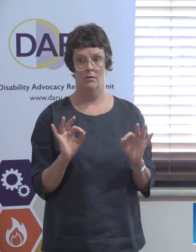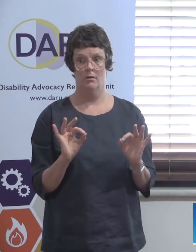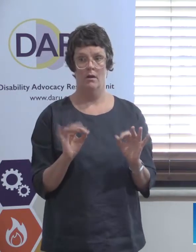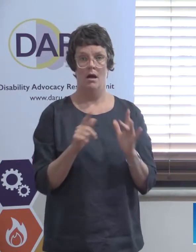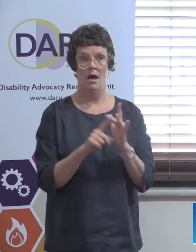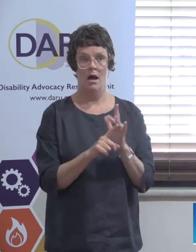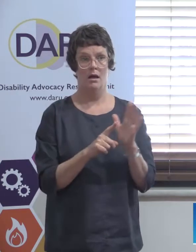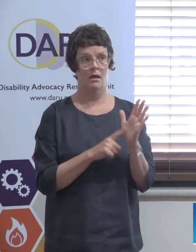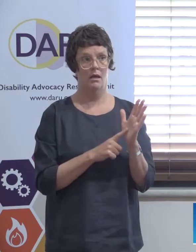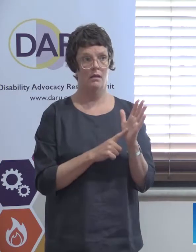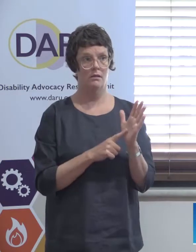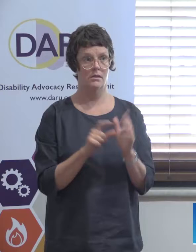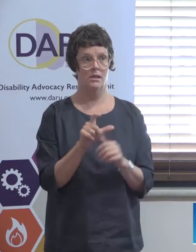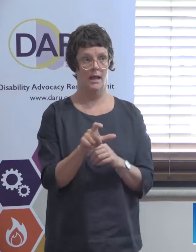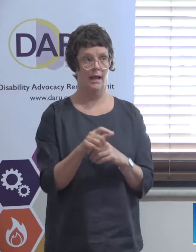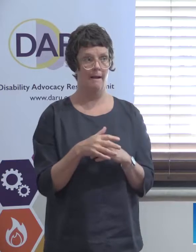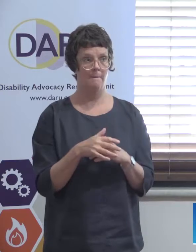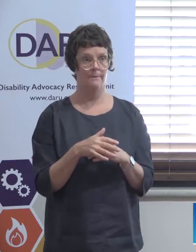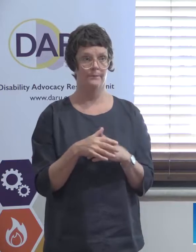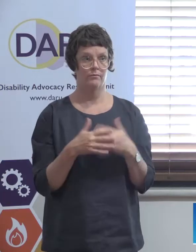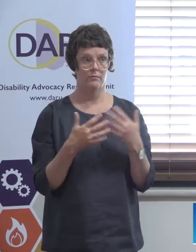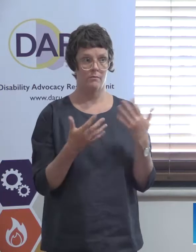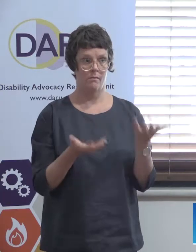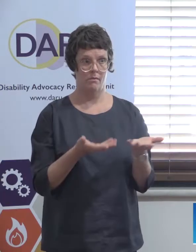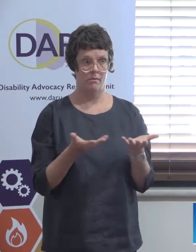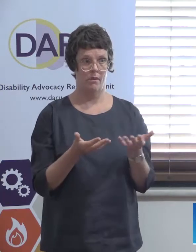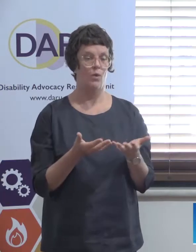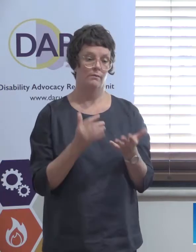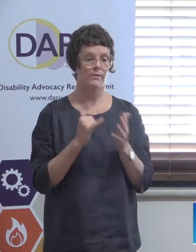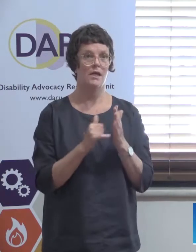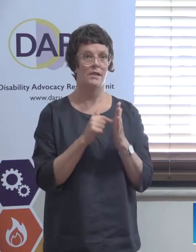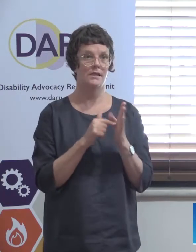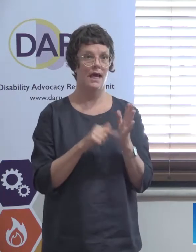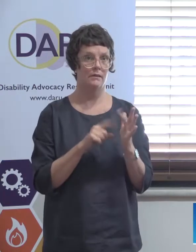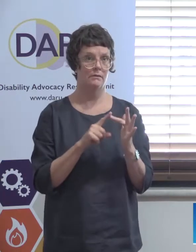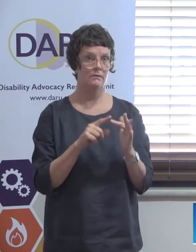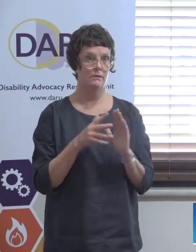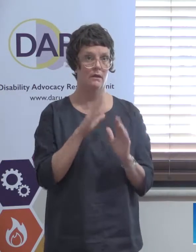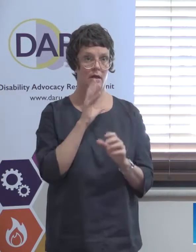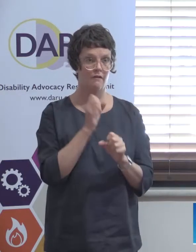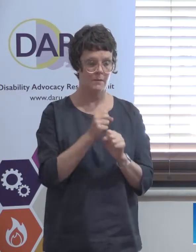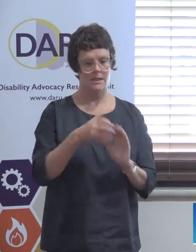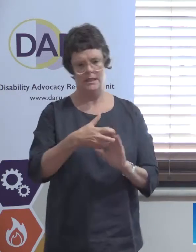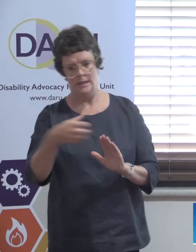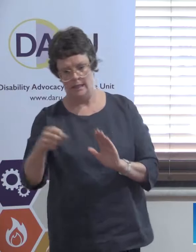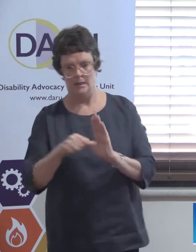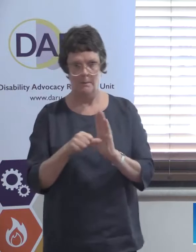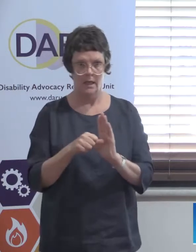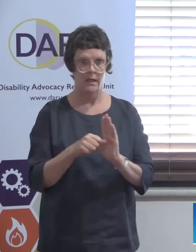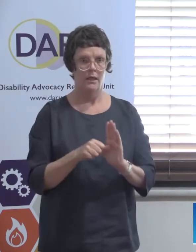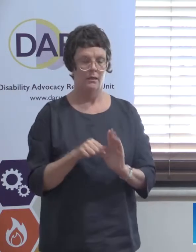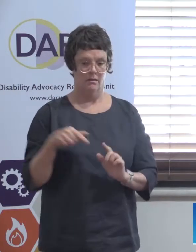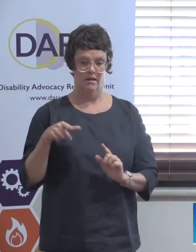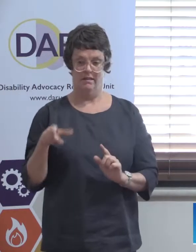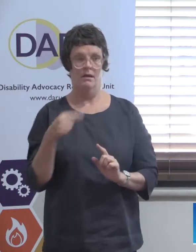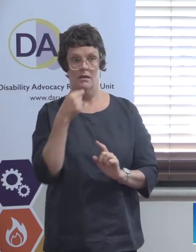that all the state governments who are taking this money away, they've kept saying to the advocacy organisations, oh, but you can get money under the ILC.